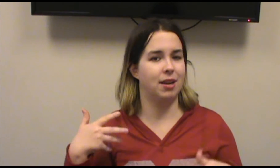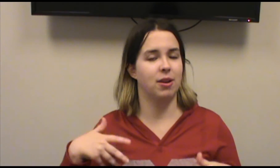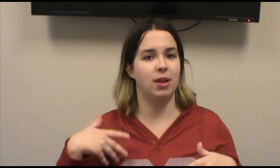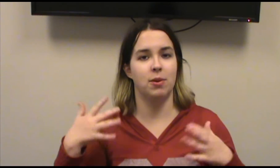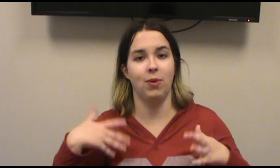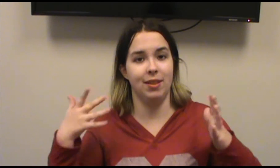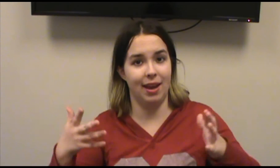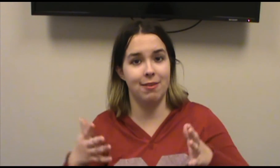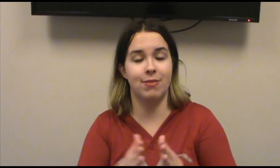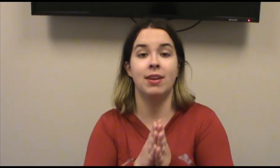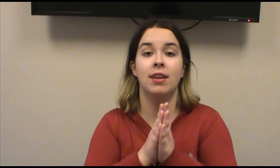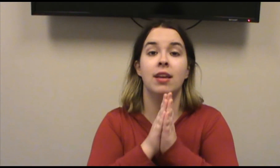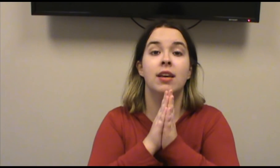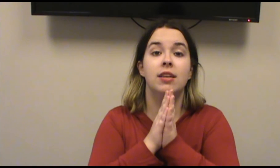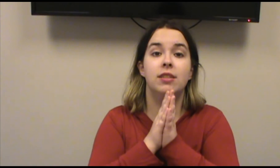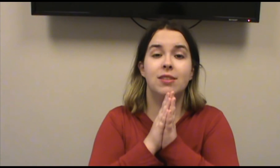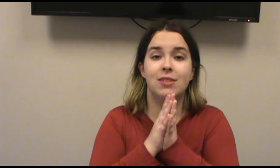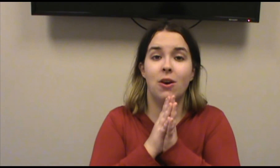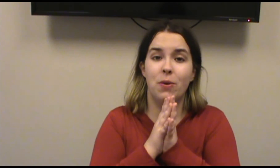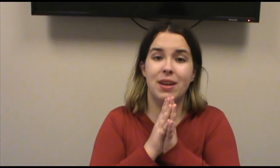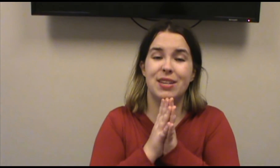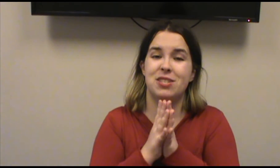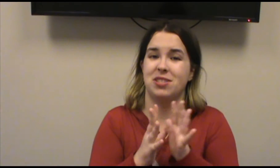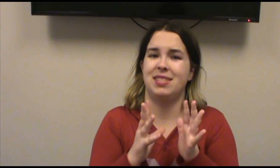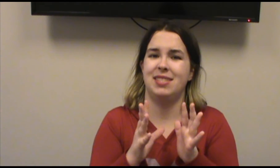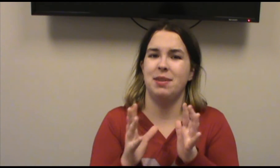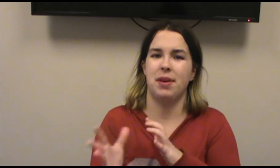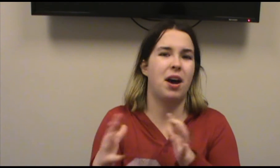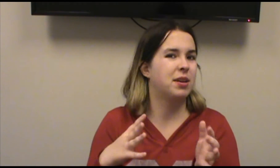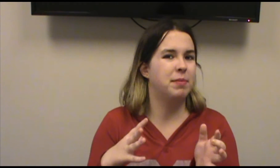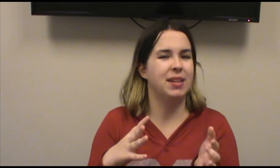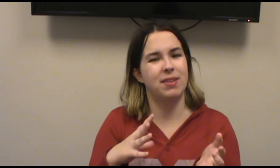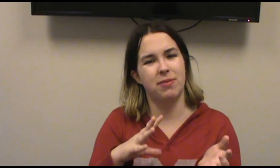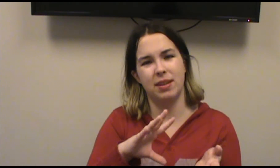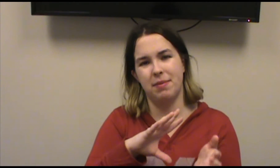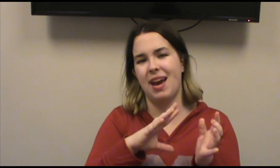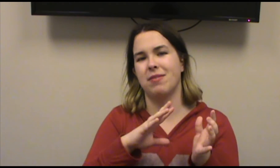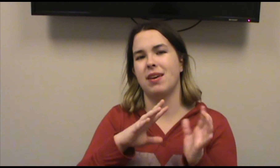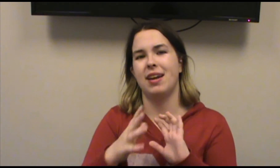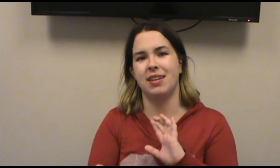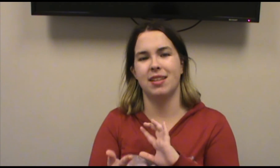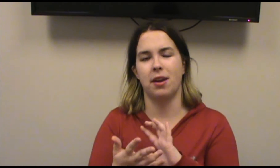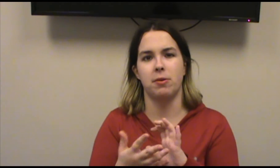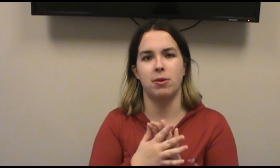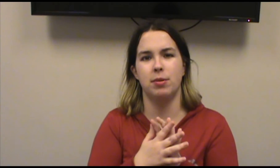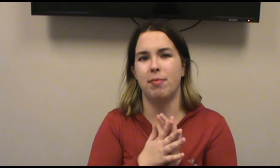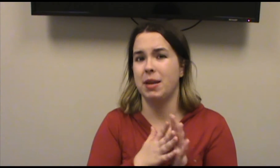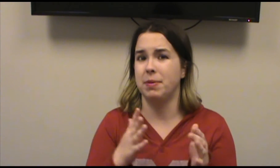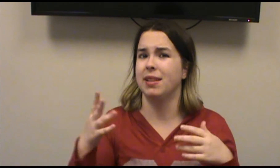in real life. So it just seemed odd to me for them to have the idea that Gorin might be in